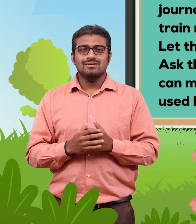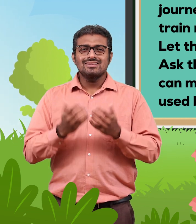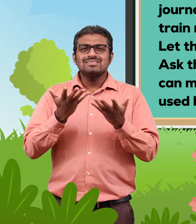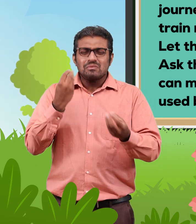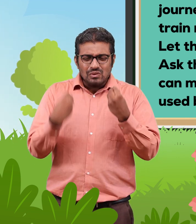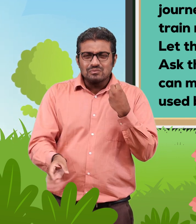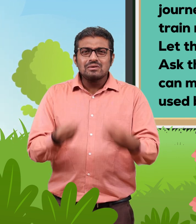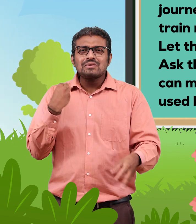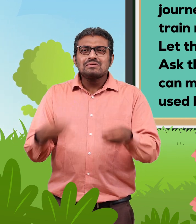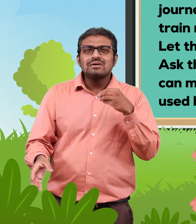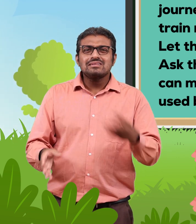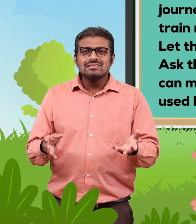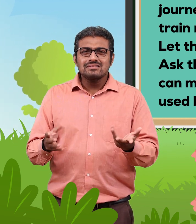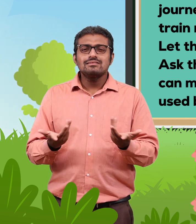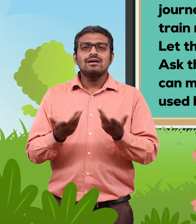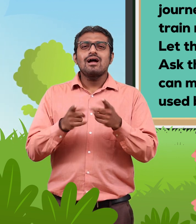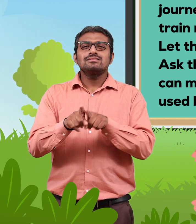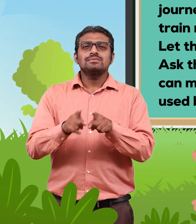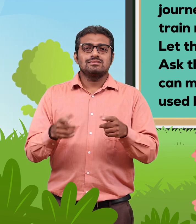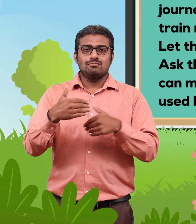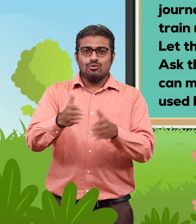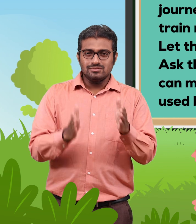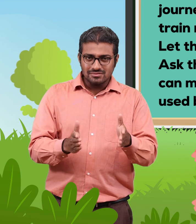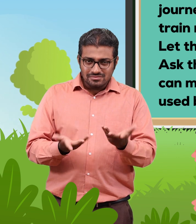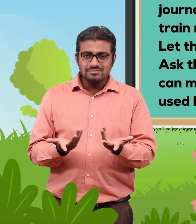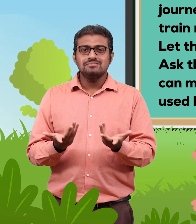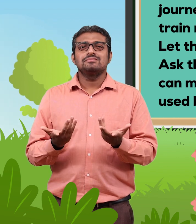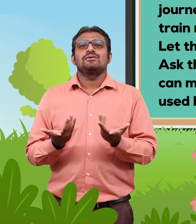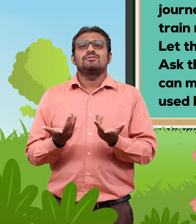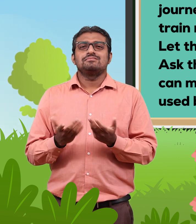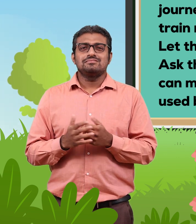materials like used boxes or cans.